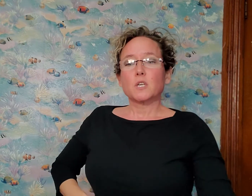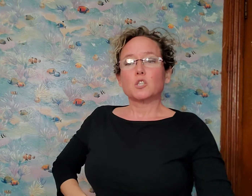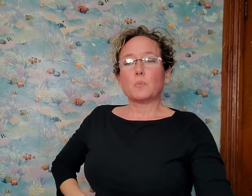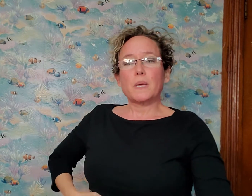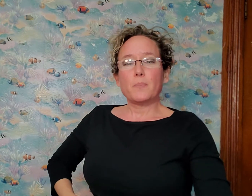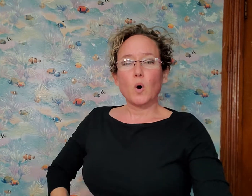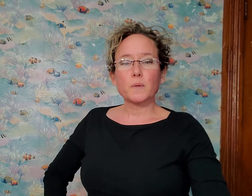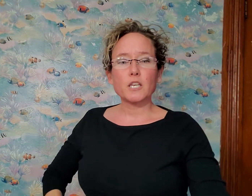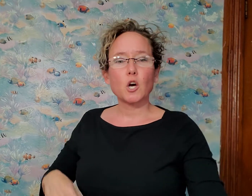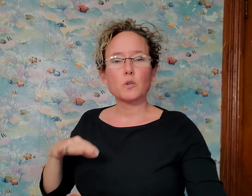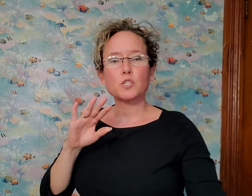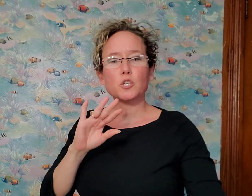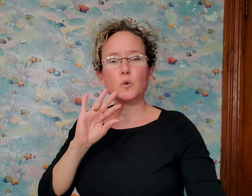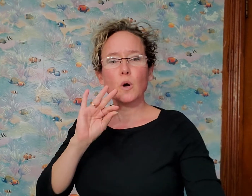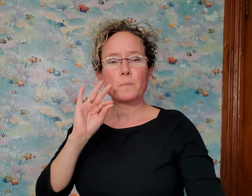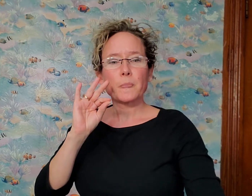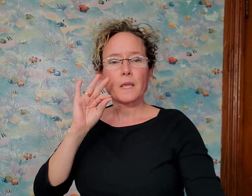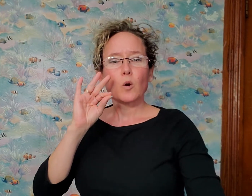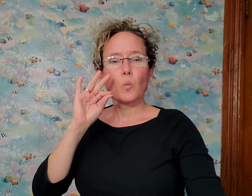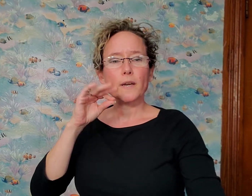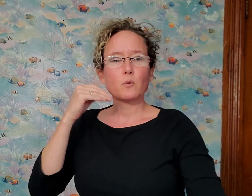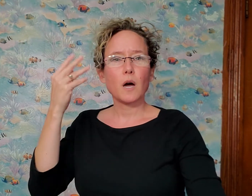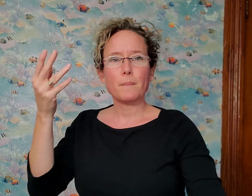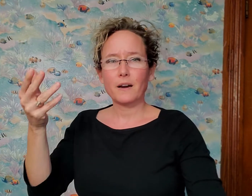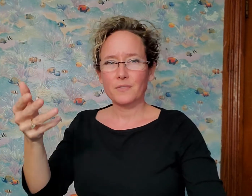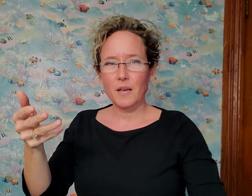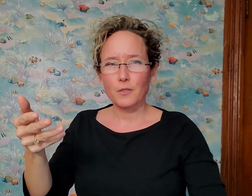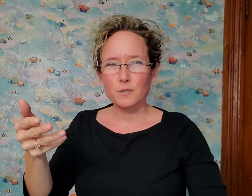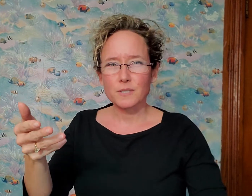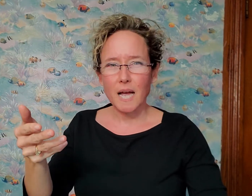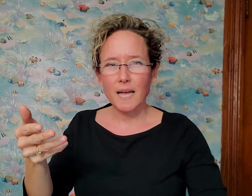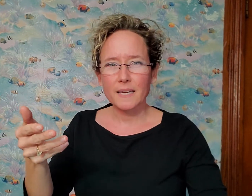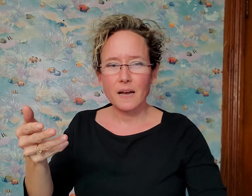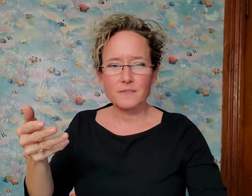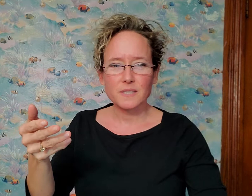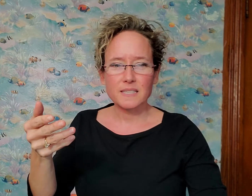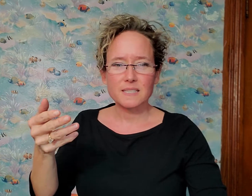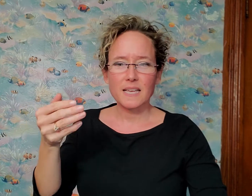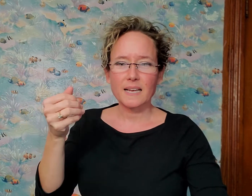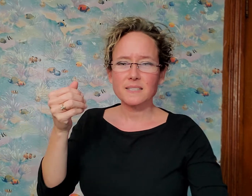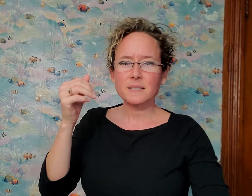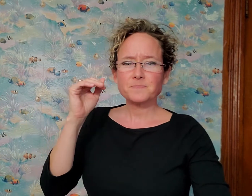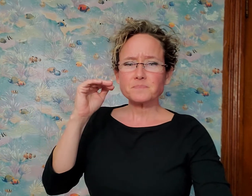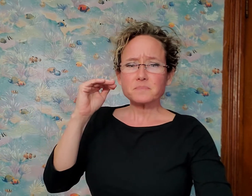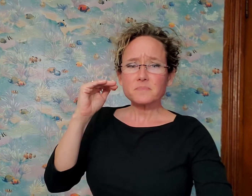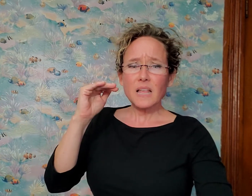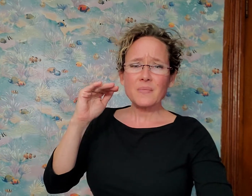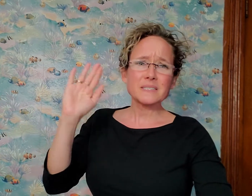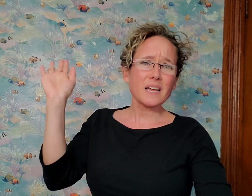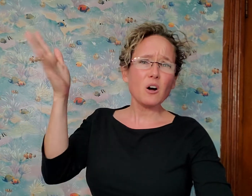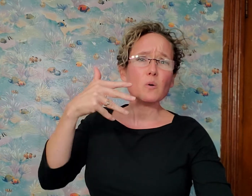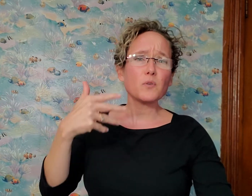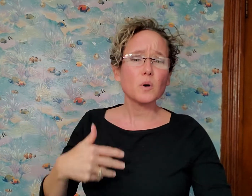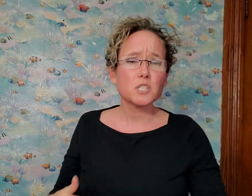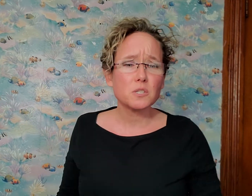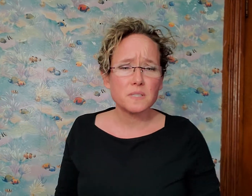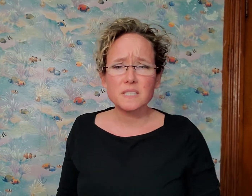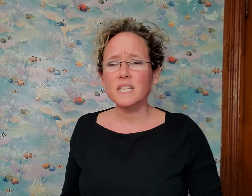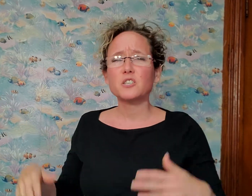So people only notice you when you come out at the other side of success. And they say, Oh, of course you succeed.